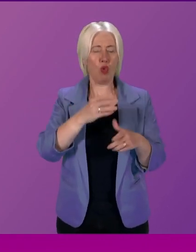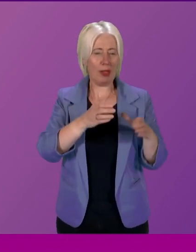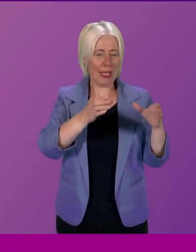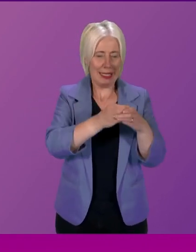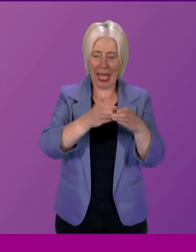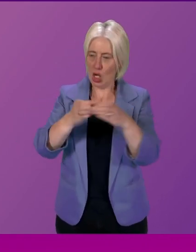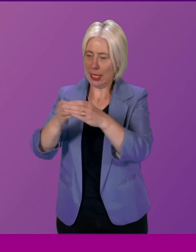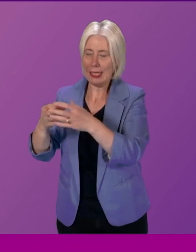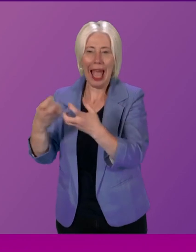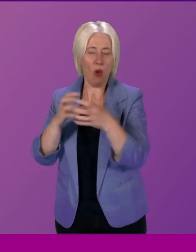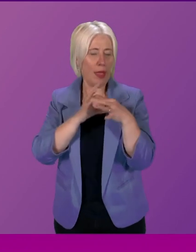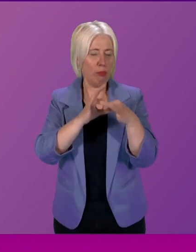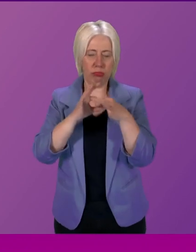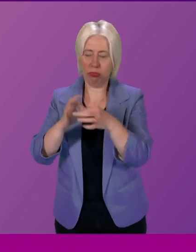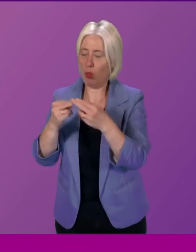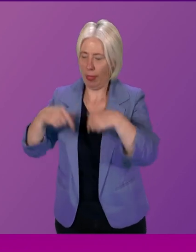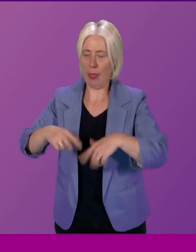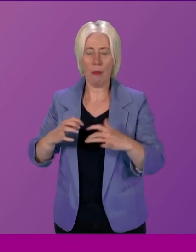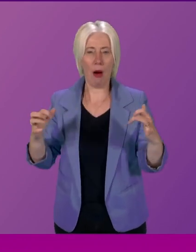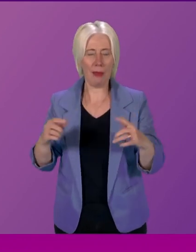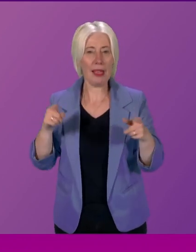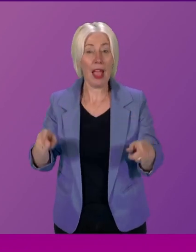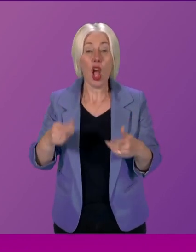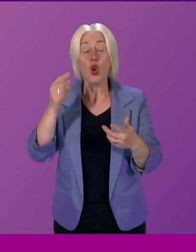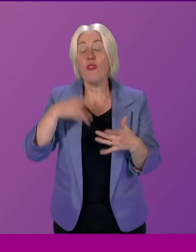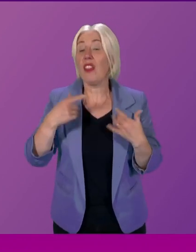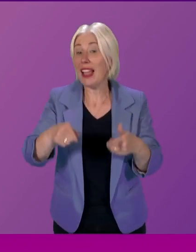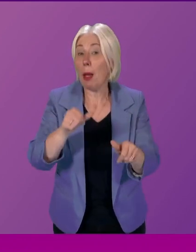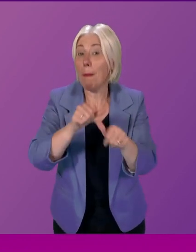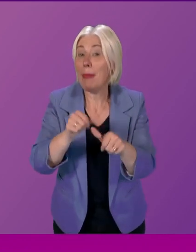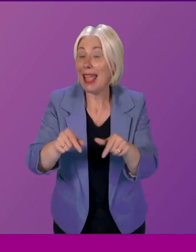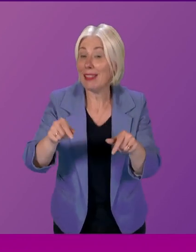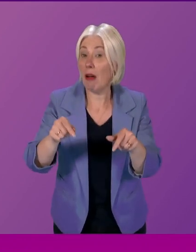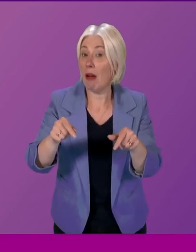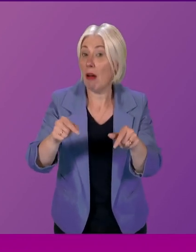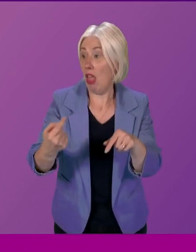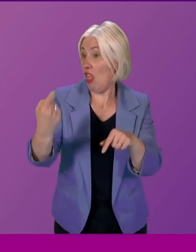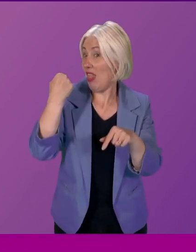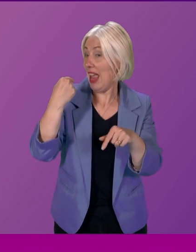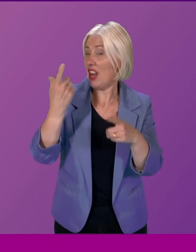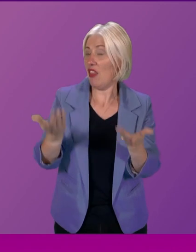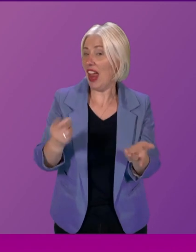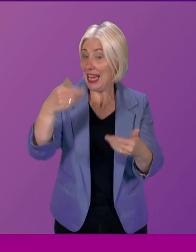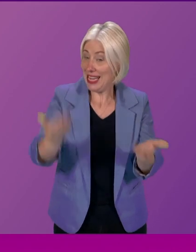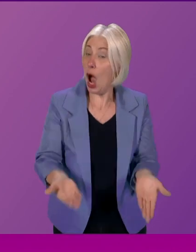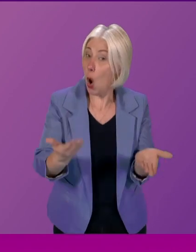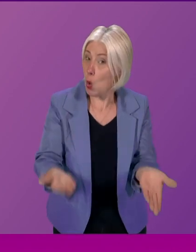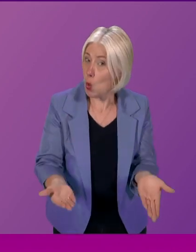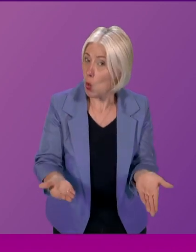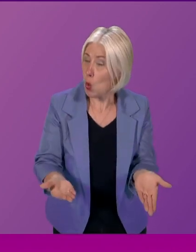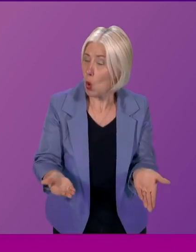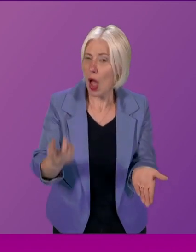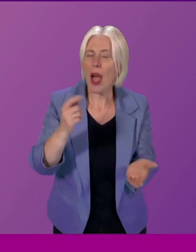and their interaction with the Parliament is perhaps better than the interactions that have happened now? And I'm not just meaning because of the cause of COVID.